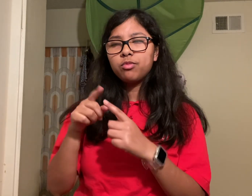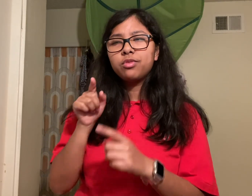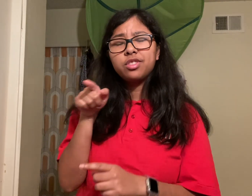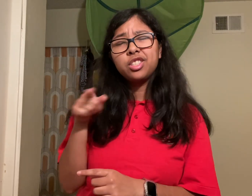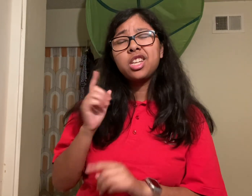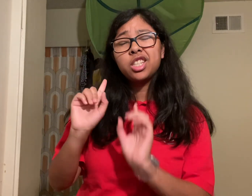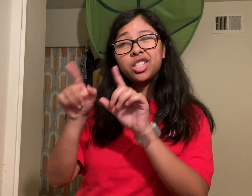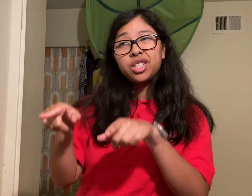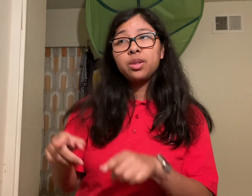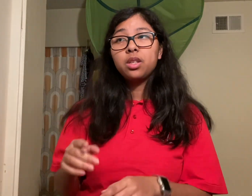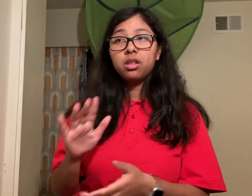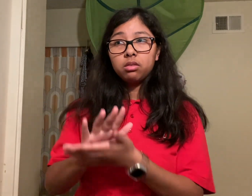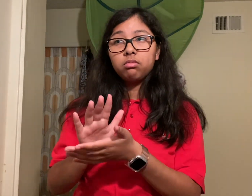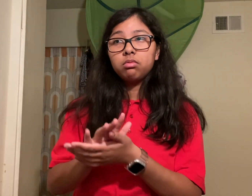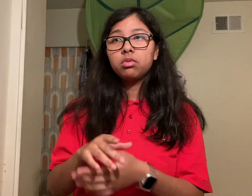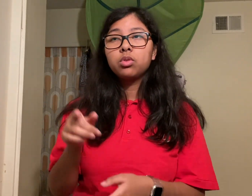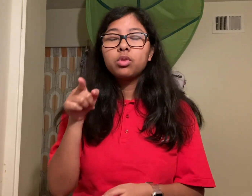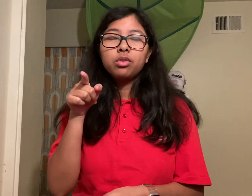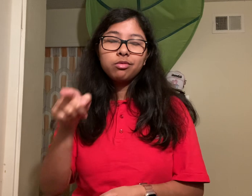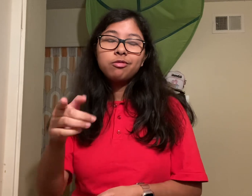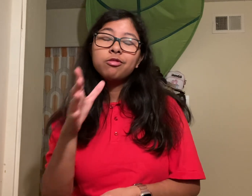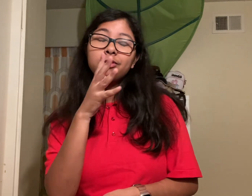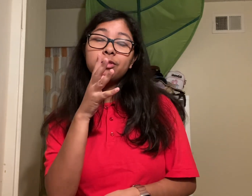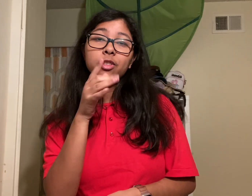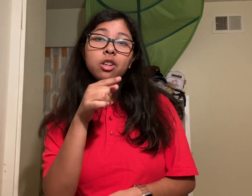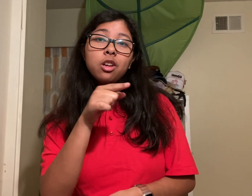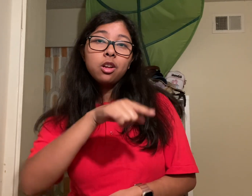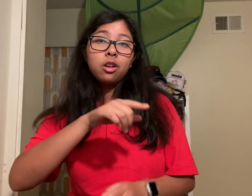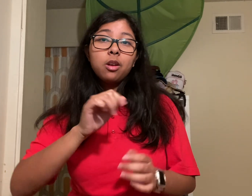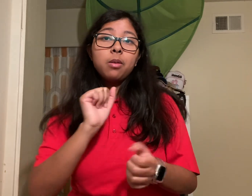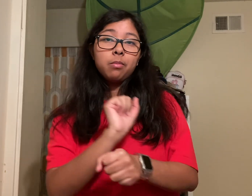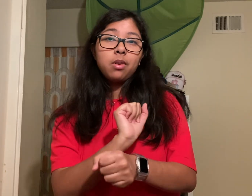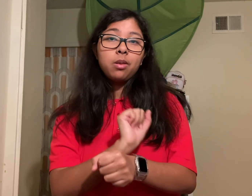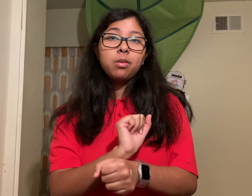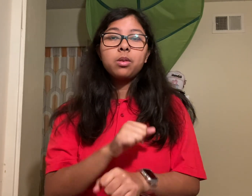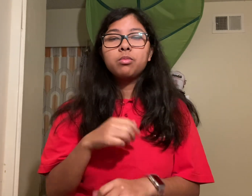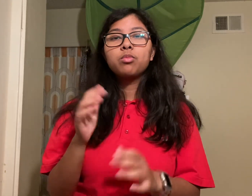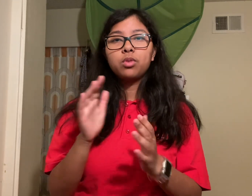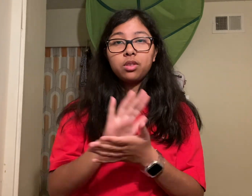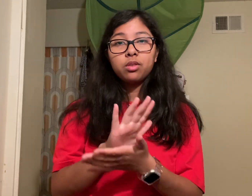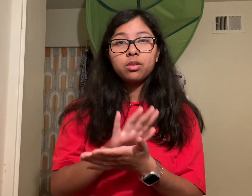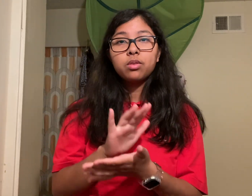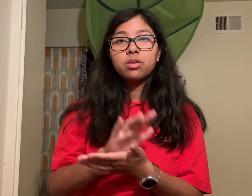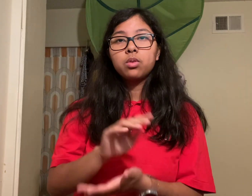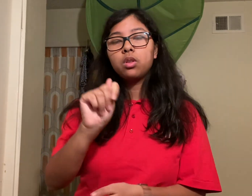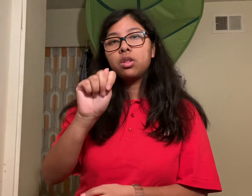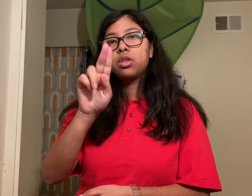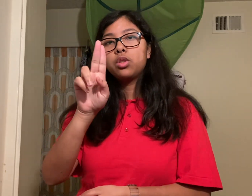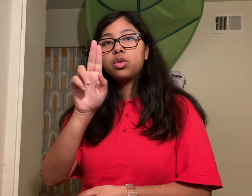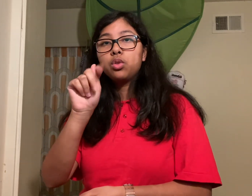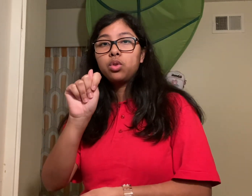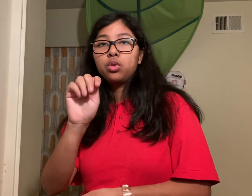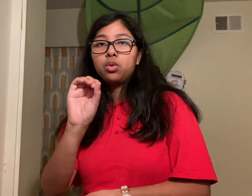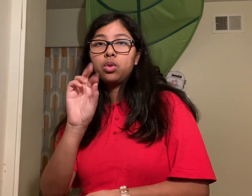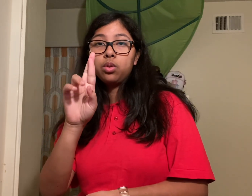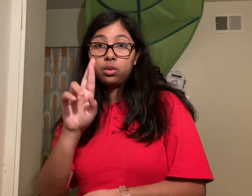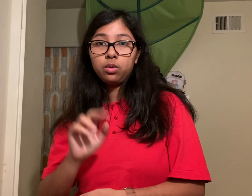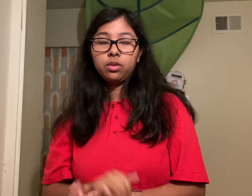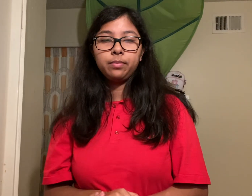neither Julie nor her mom like one of the parent one of the house parents as you probably guessed the house parents